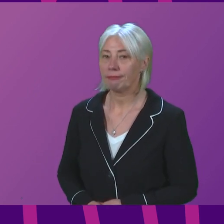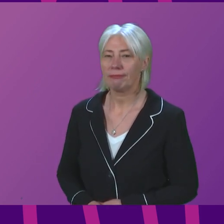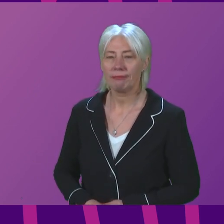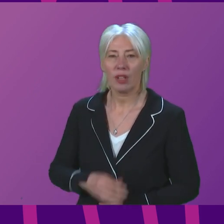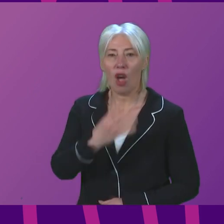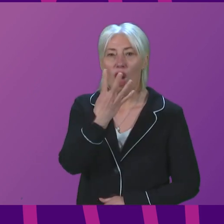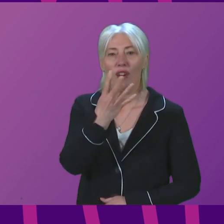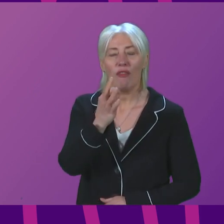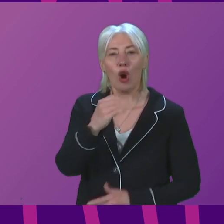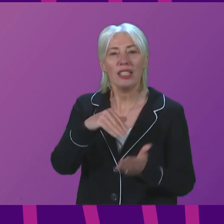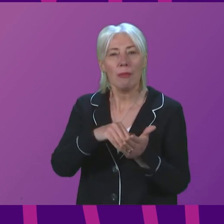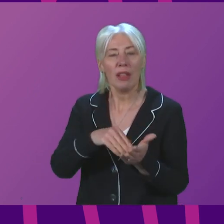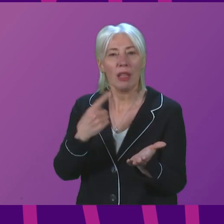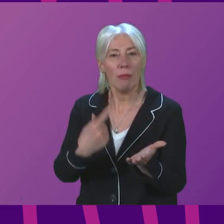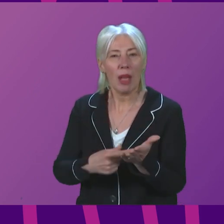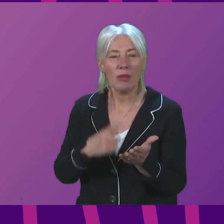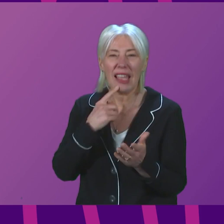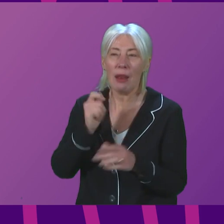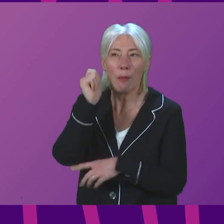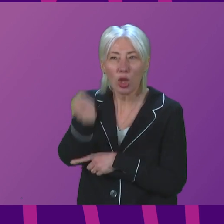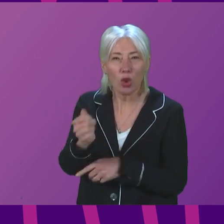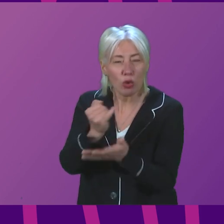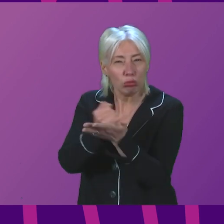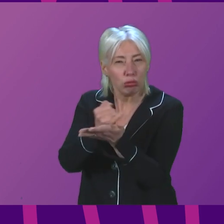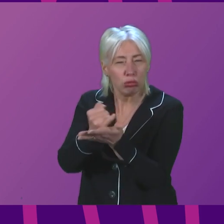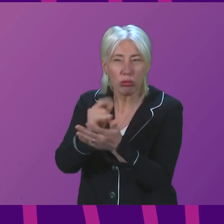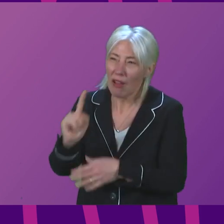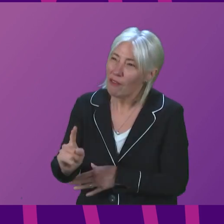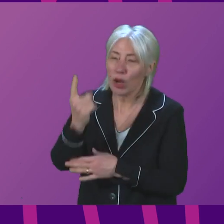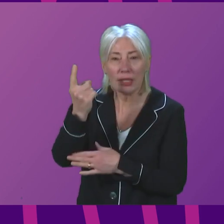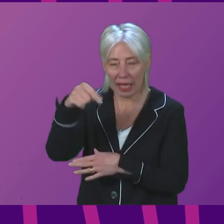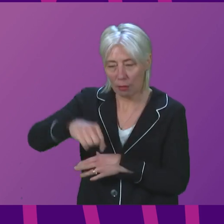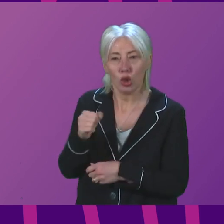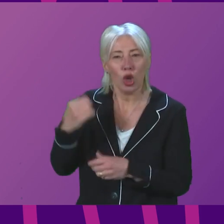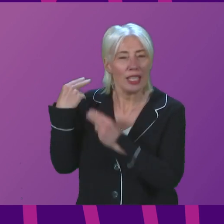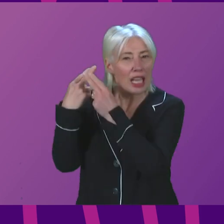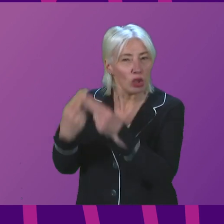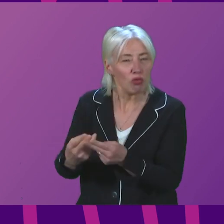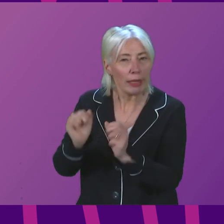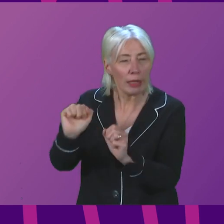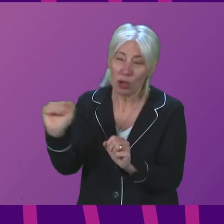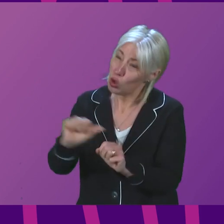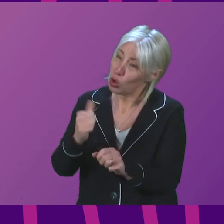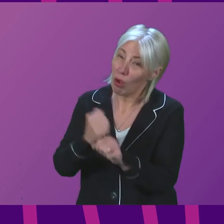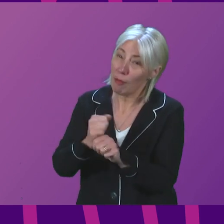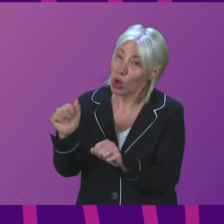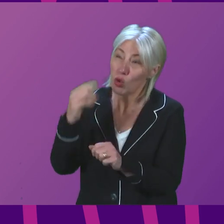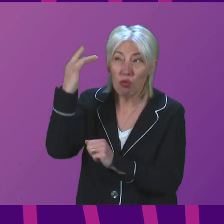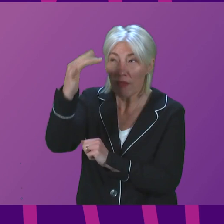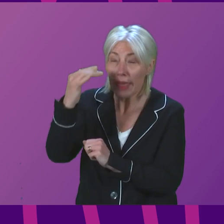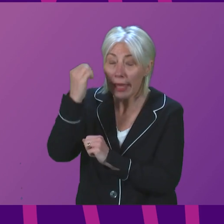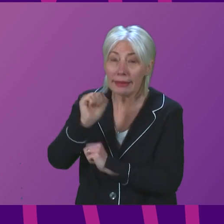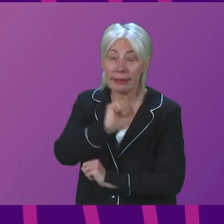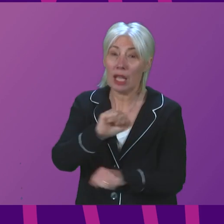£40 million in a malicious prosecution, the first time ever in Scottish history. Perhaps the government should reflect on that. A